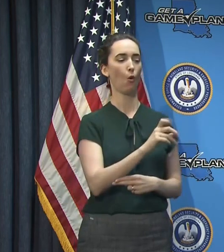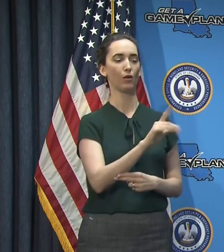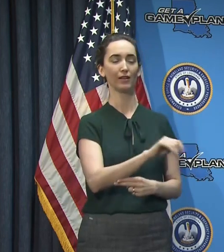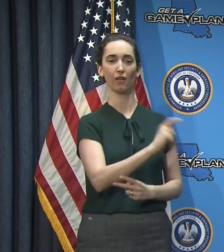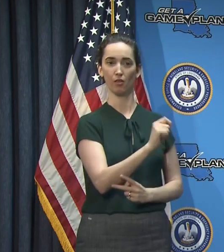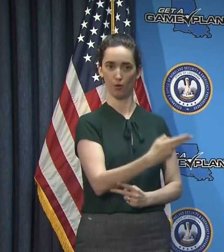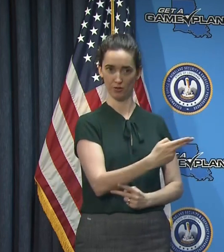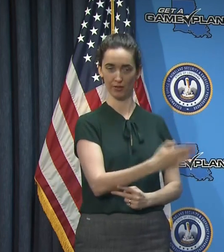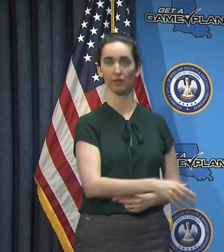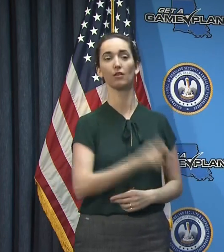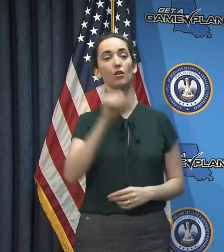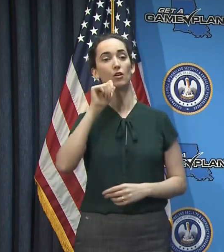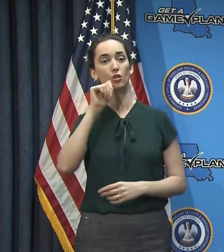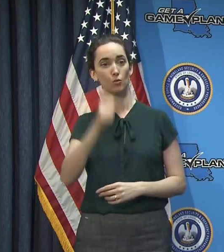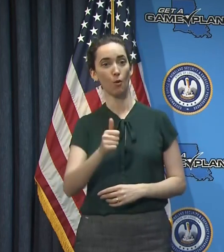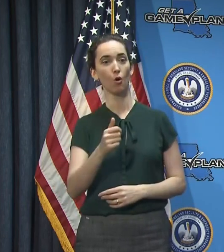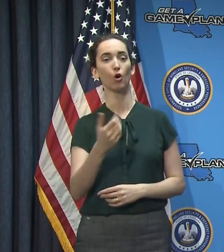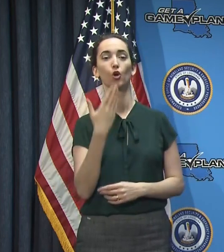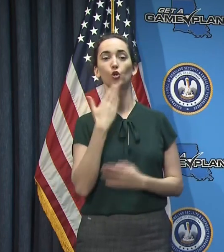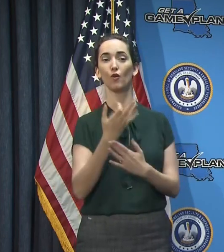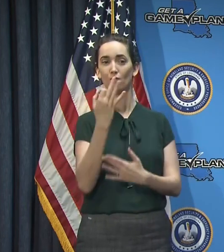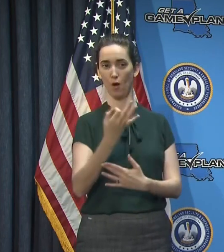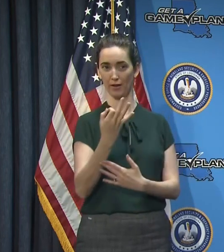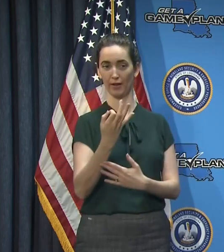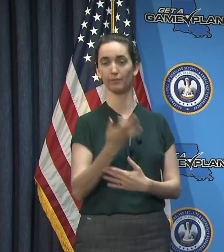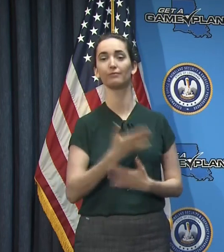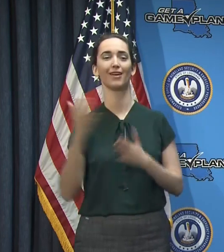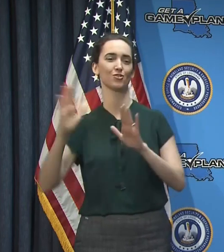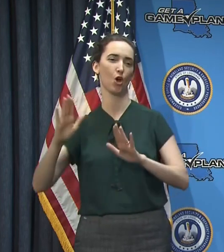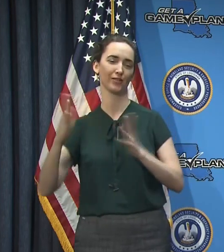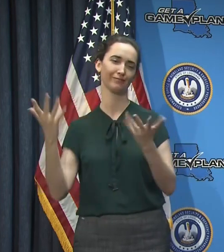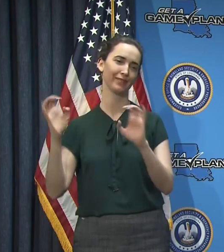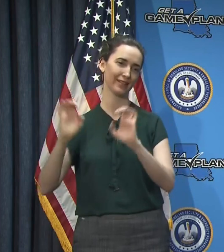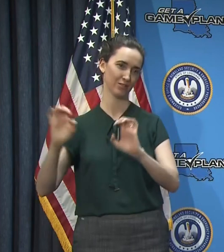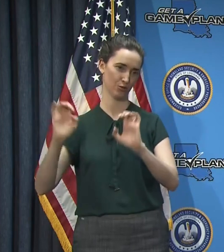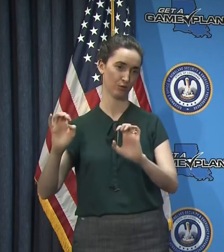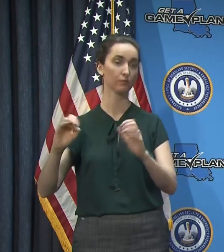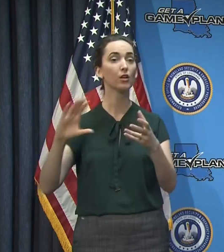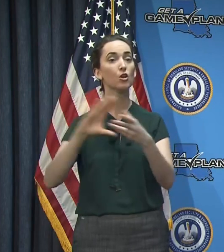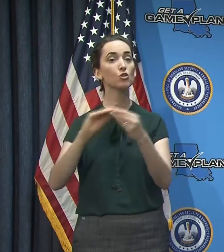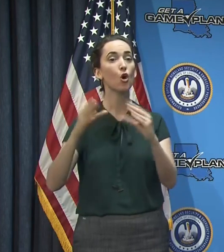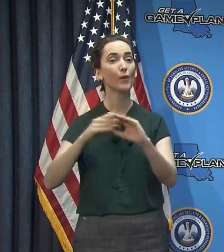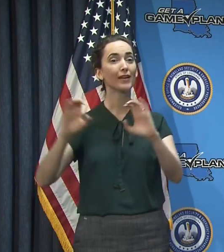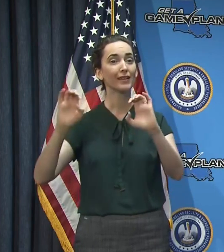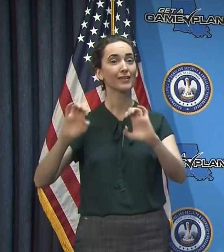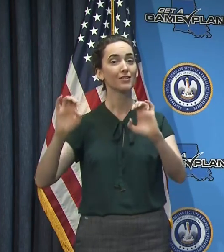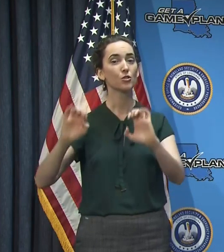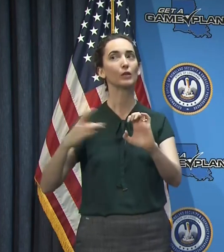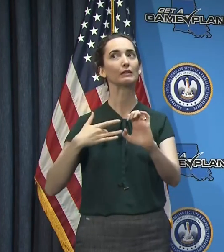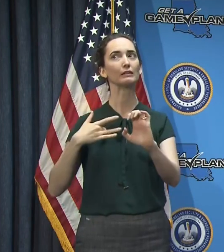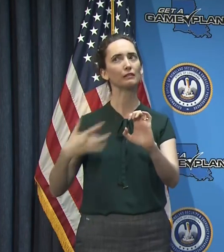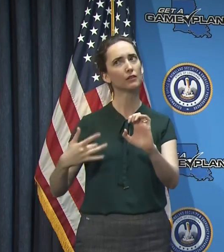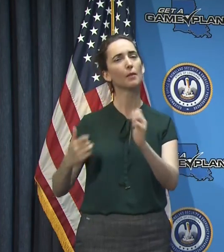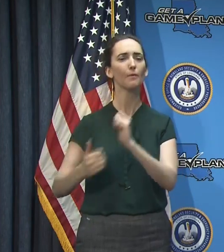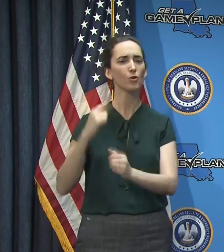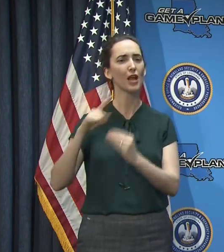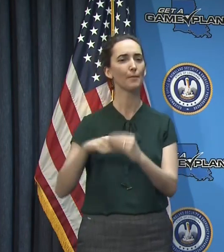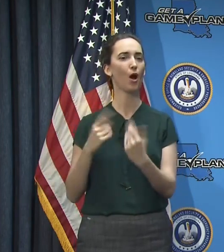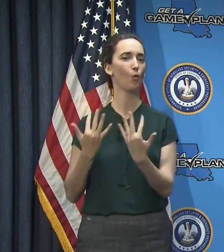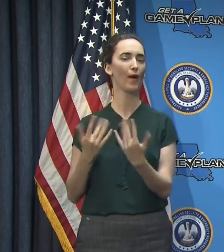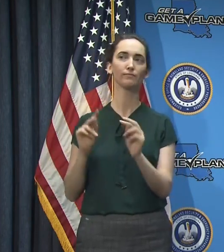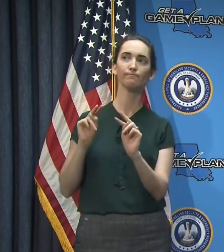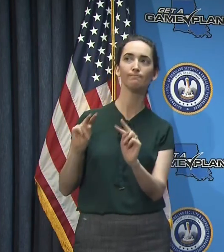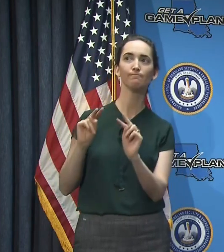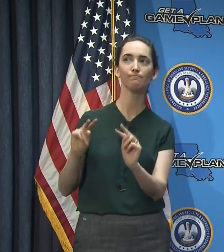course, Sunday is Easter Sunday. The Easter story is, at least in part, a story of waiting, waiting for new